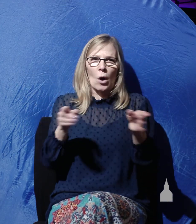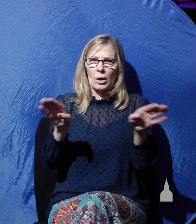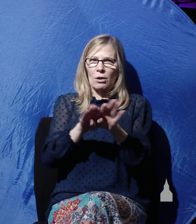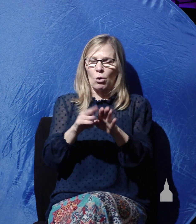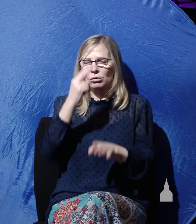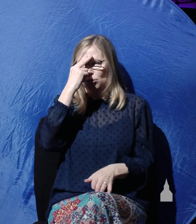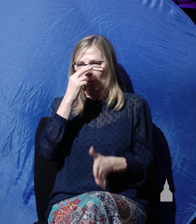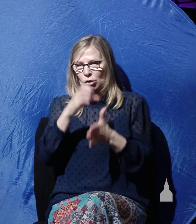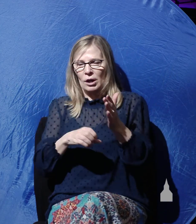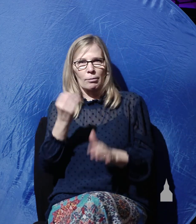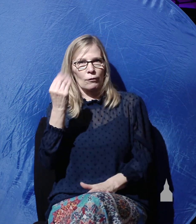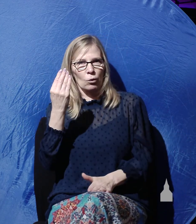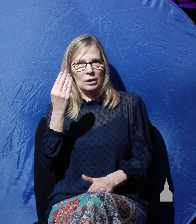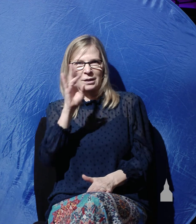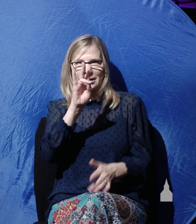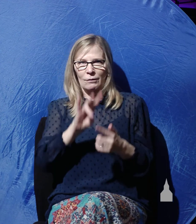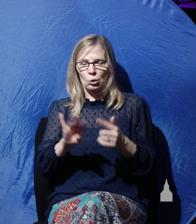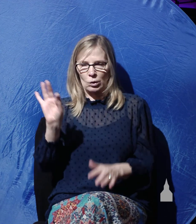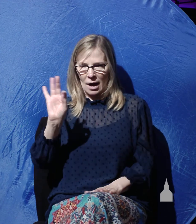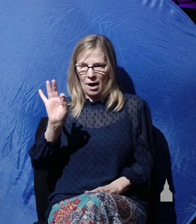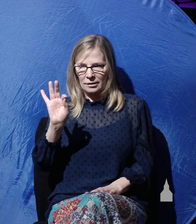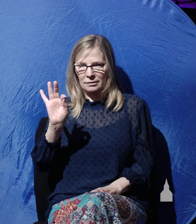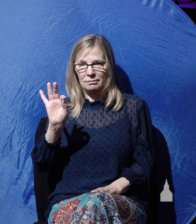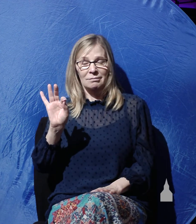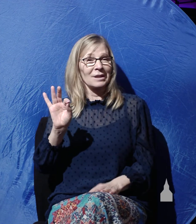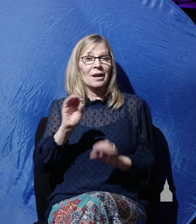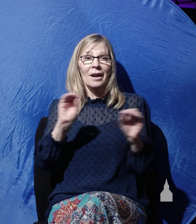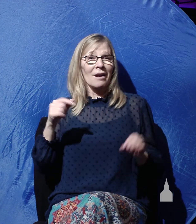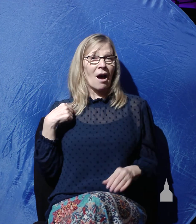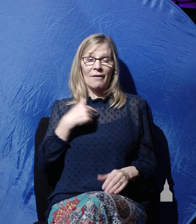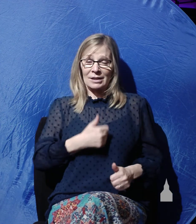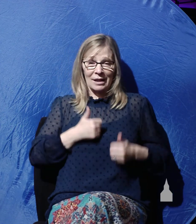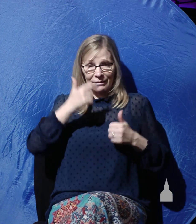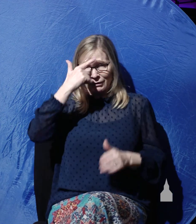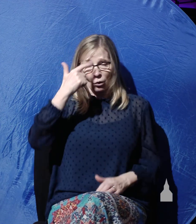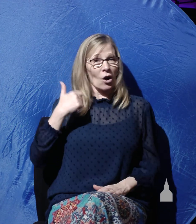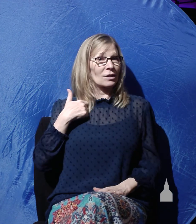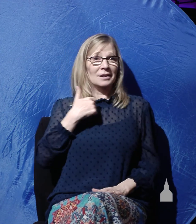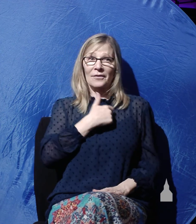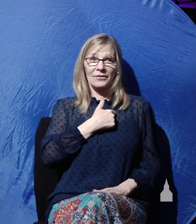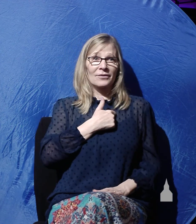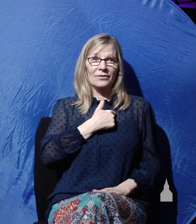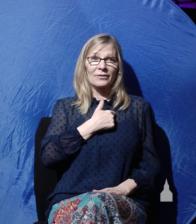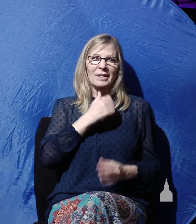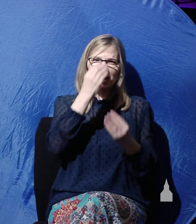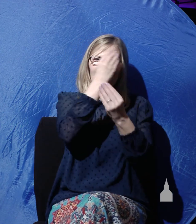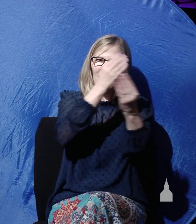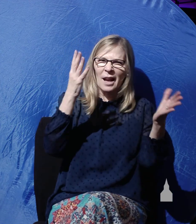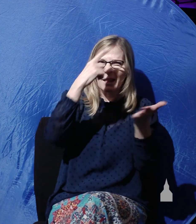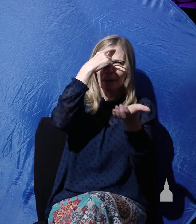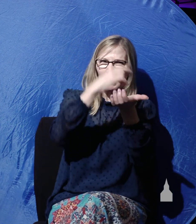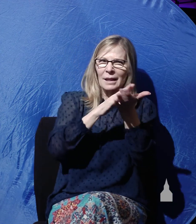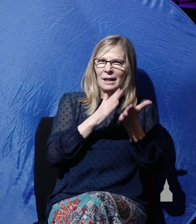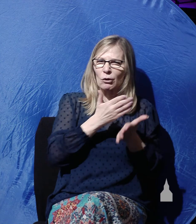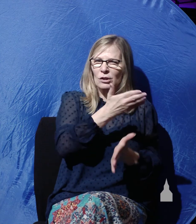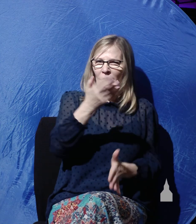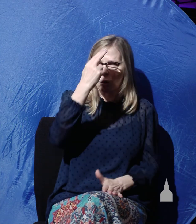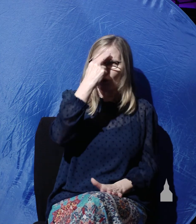14, 7 through 9. For not one of us lives for himself, Paul said to these believers at Rome, and not one dies for himself.